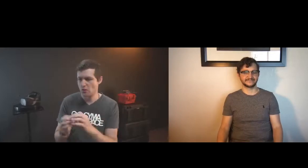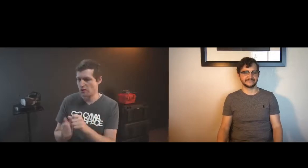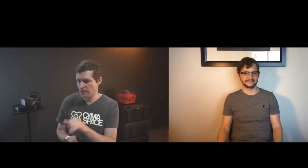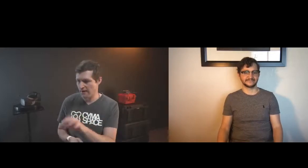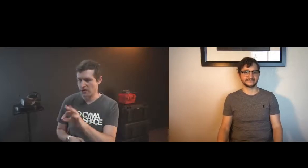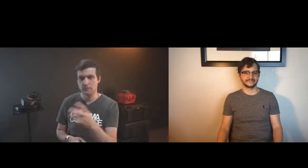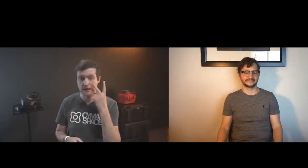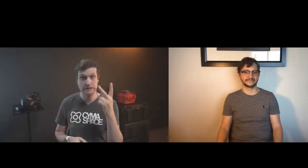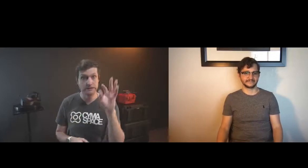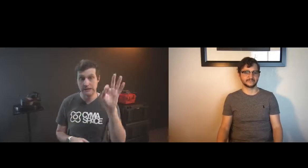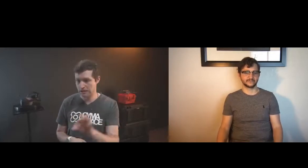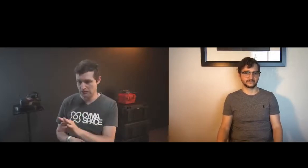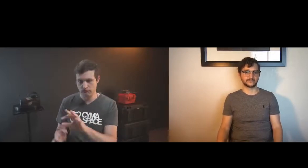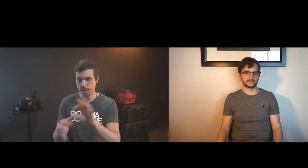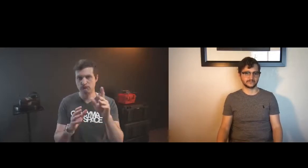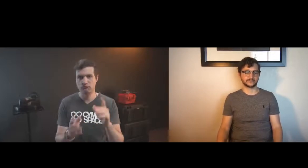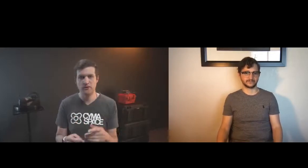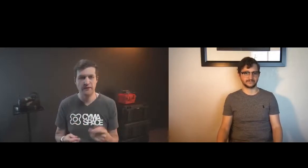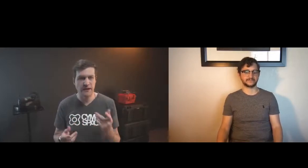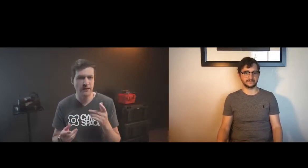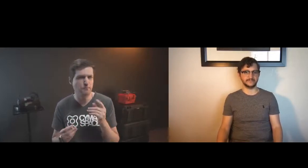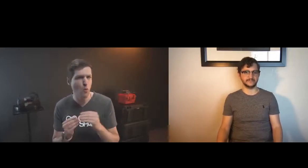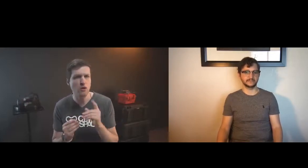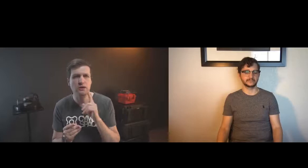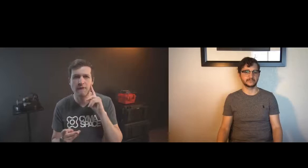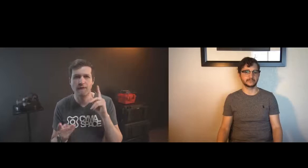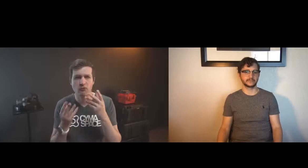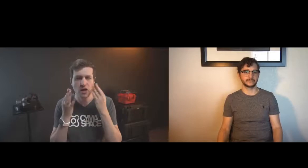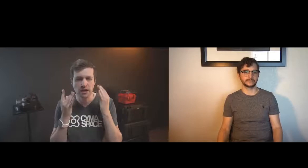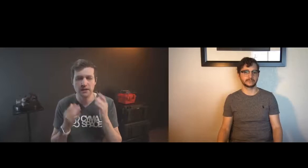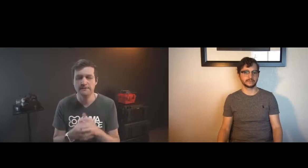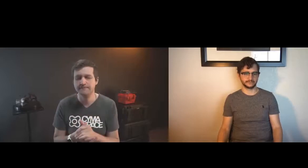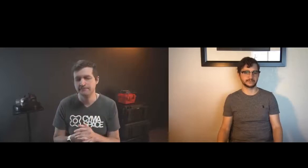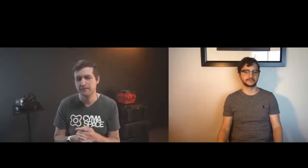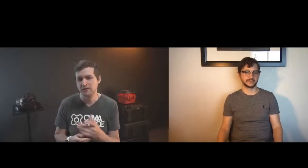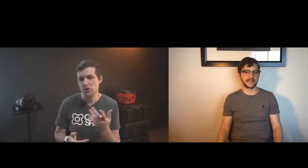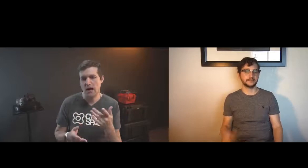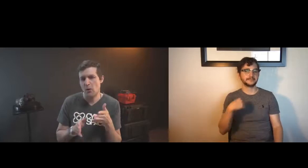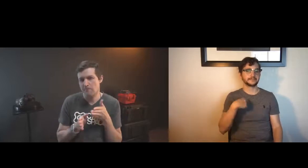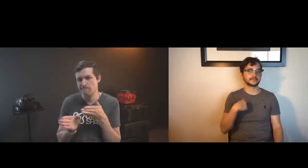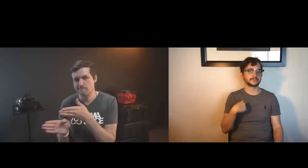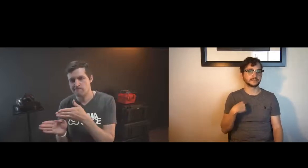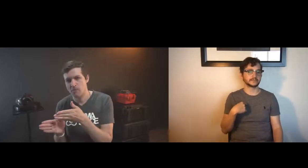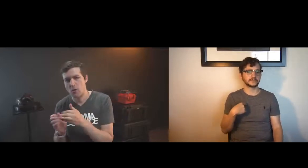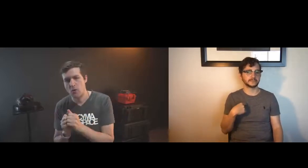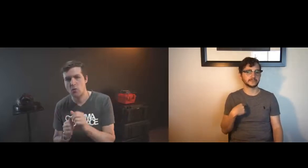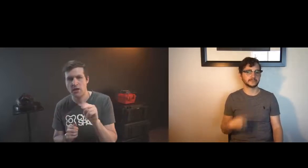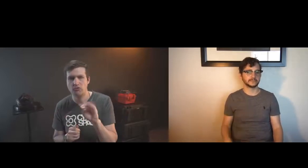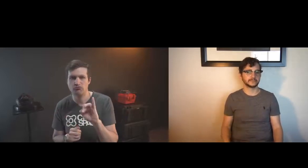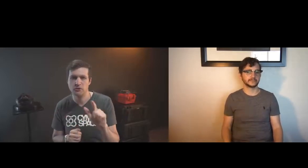so i understand how all of the different functions are interconnected and relate to each other and i find it to be more deaf friendly